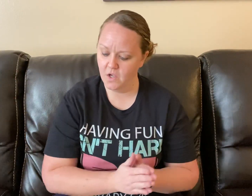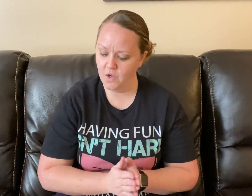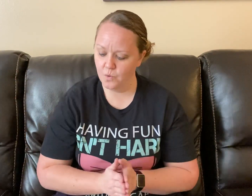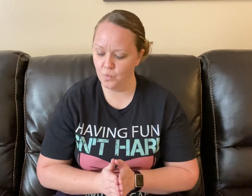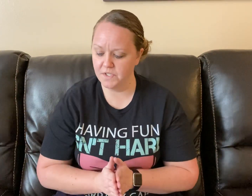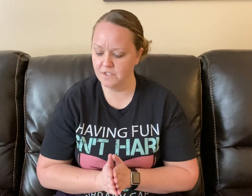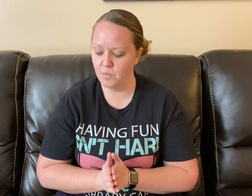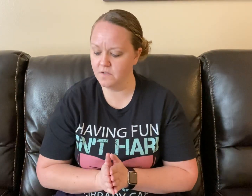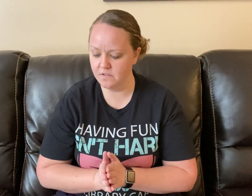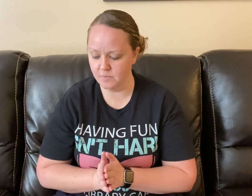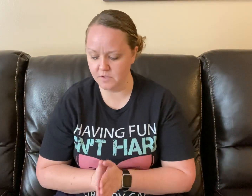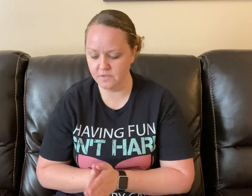Responsible.